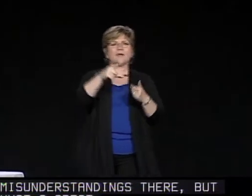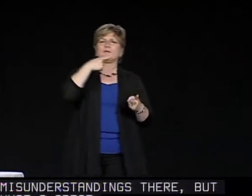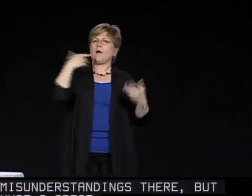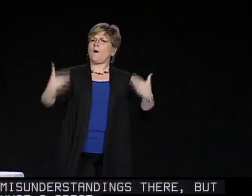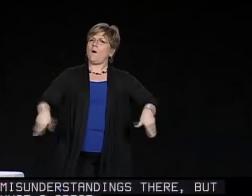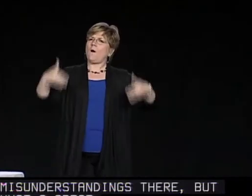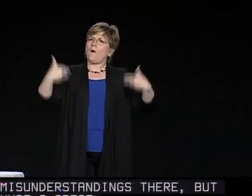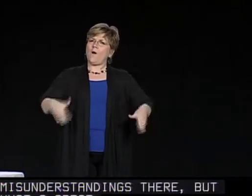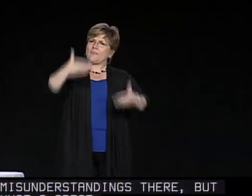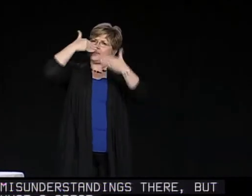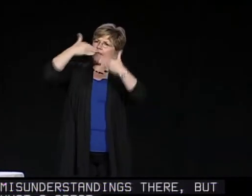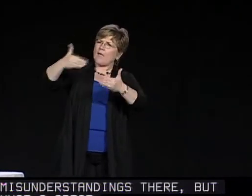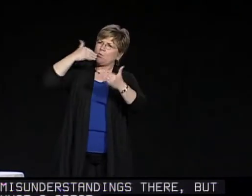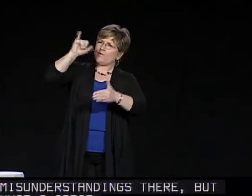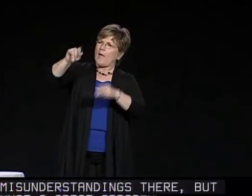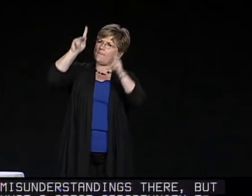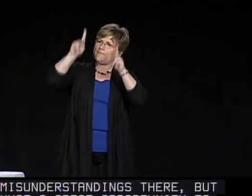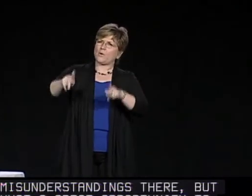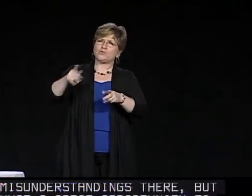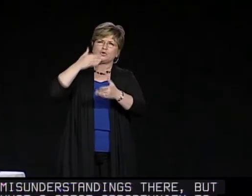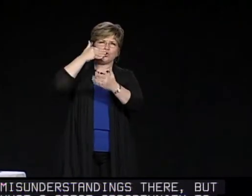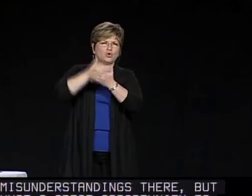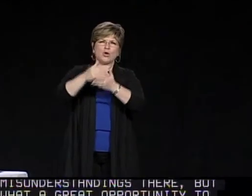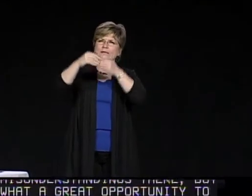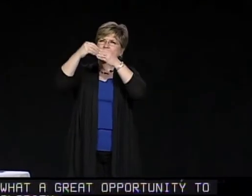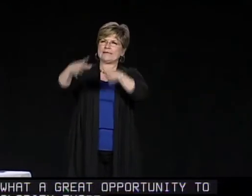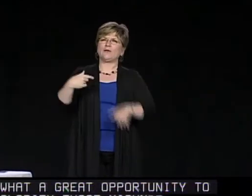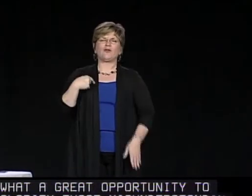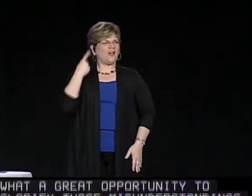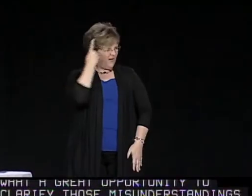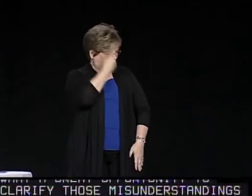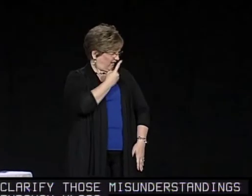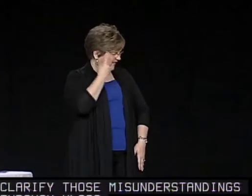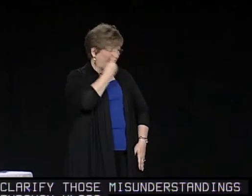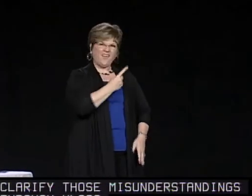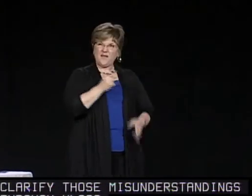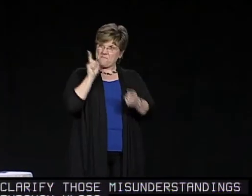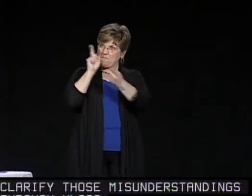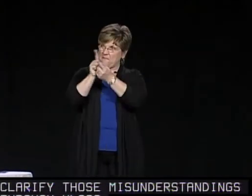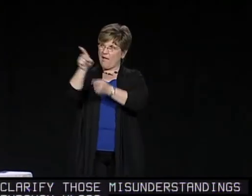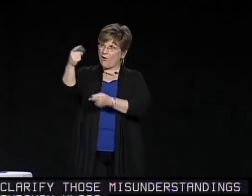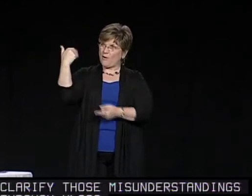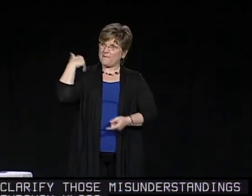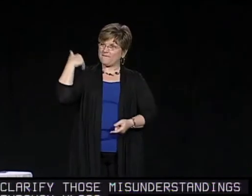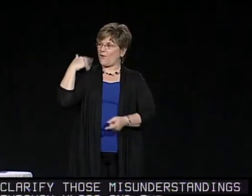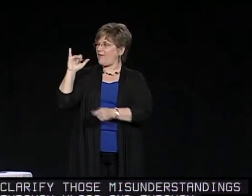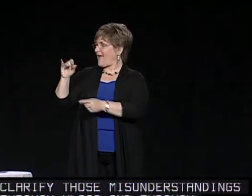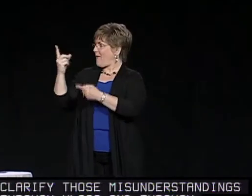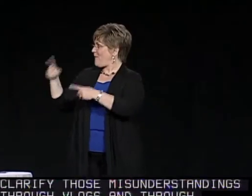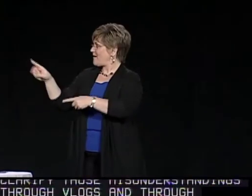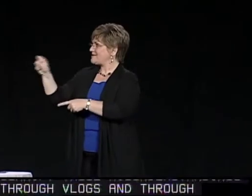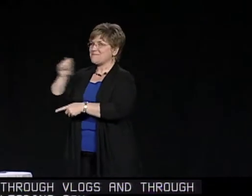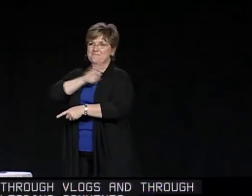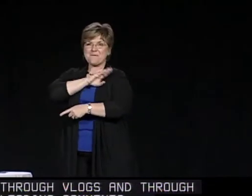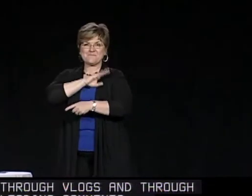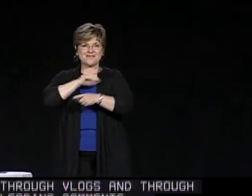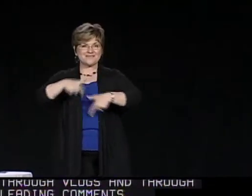misunderstandings through vlogs and through leaving comments. And then I also saw positive comments thanking